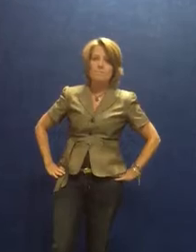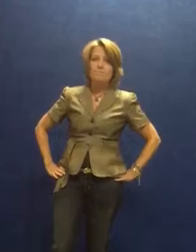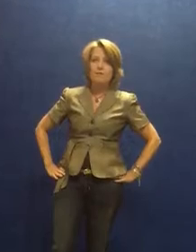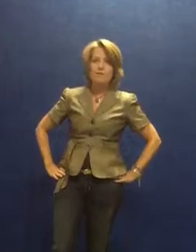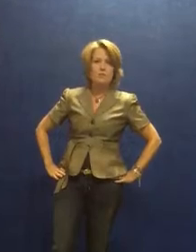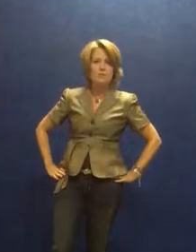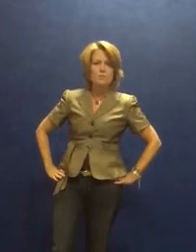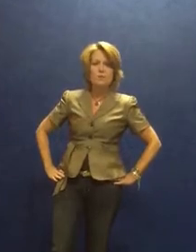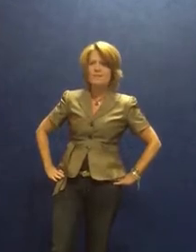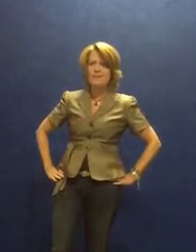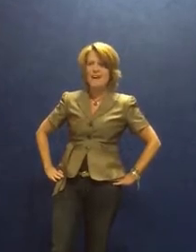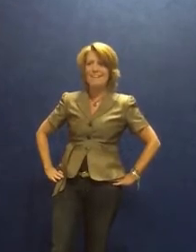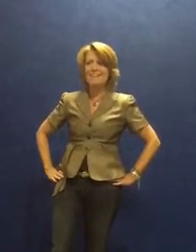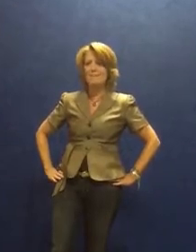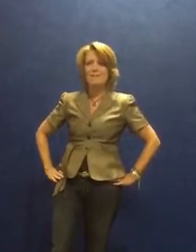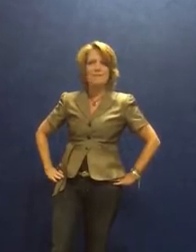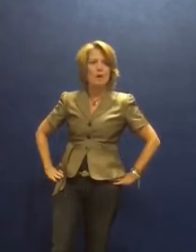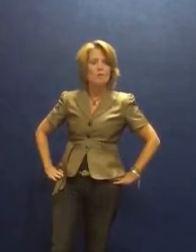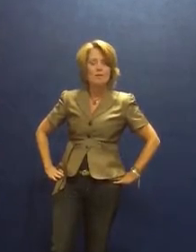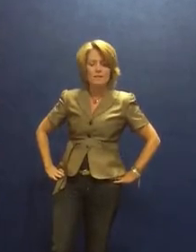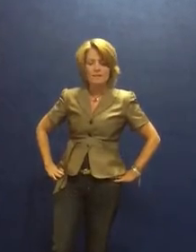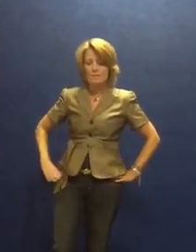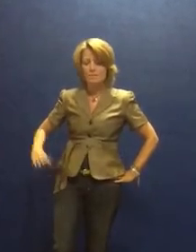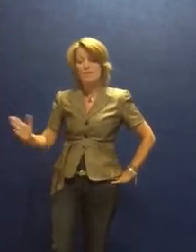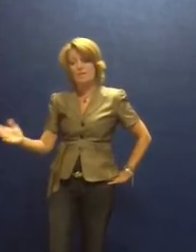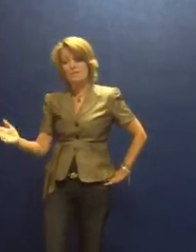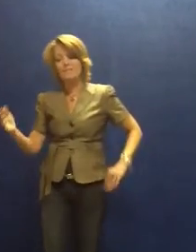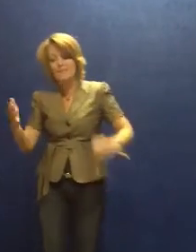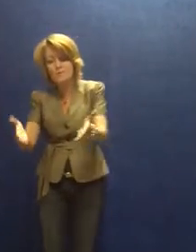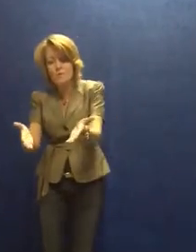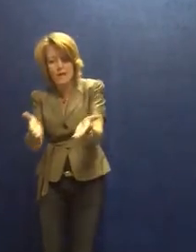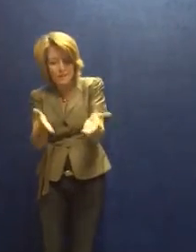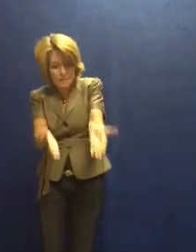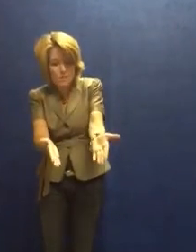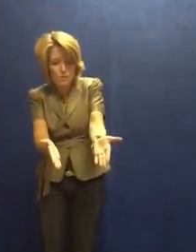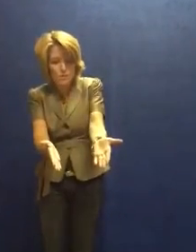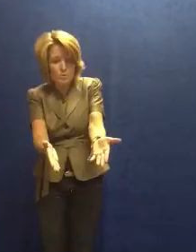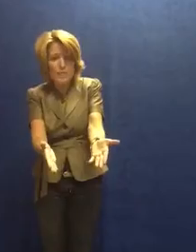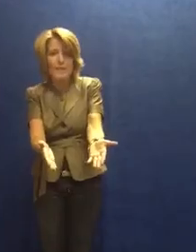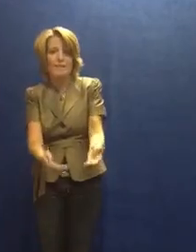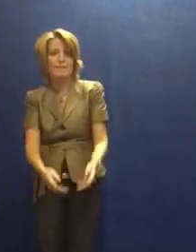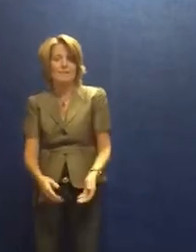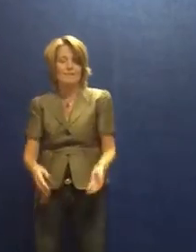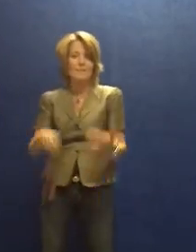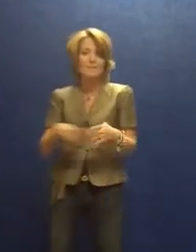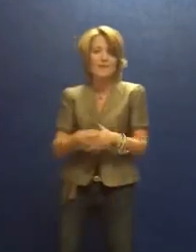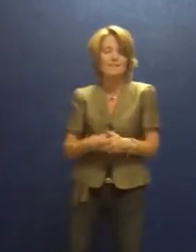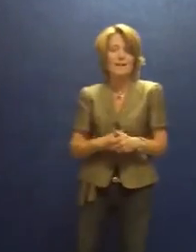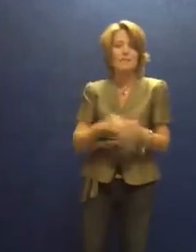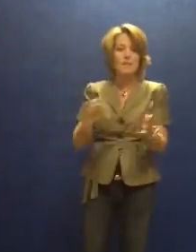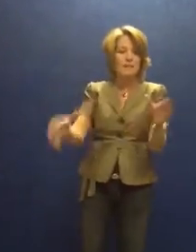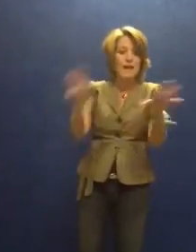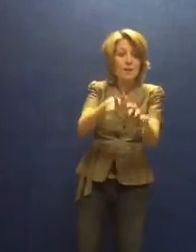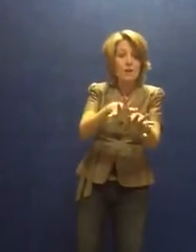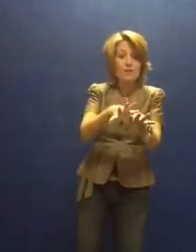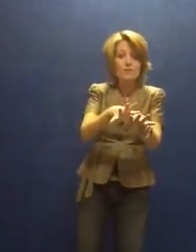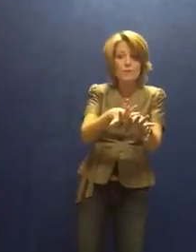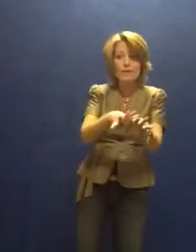He goes, Are you crazy? I can't make dough. Michelle said, Yes, you can. Here's the new plan. So he sat down. He added all the ingredients,